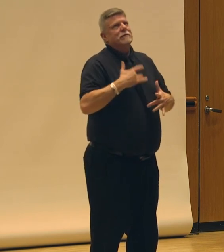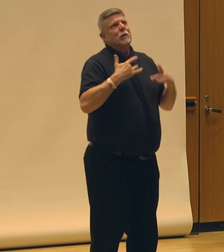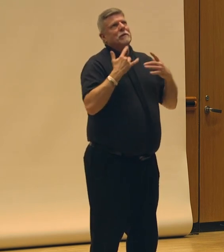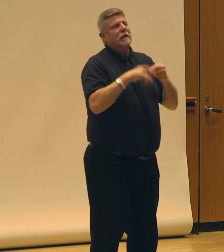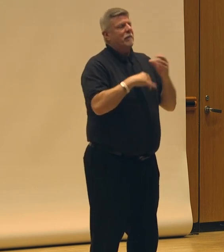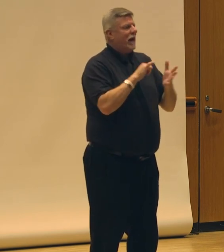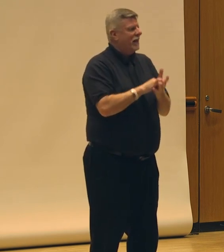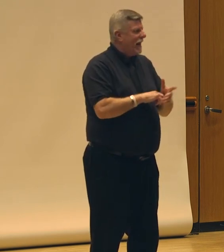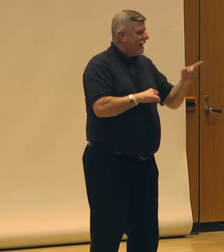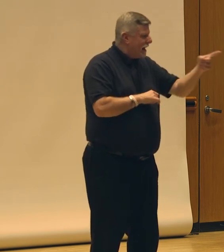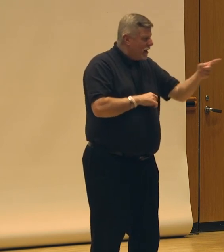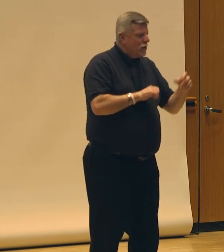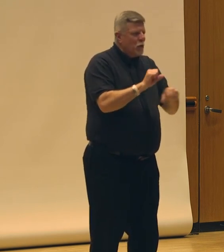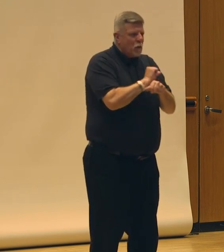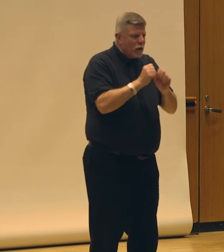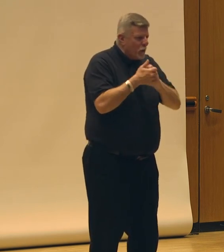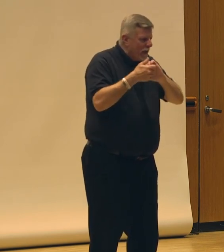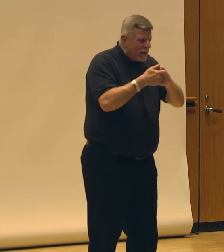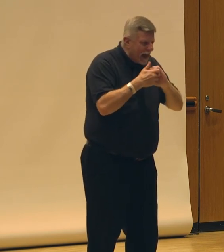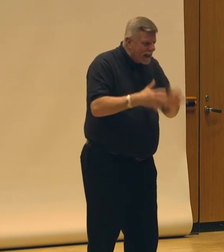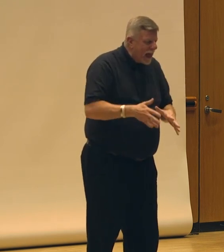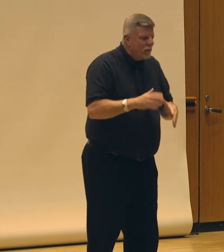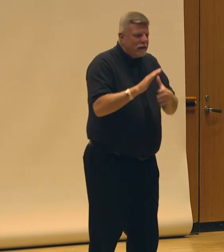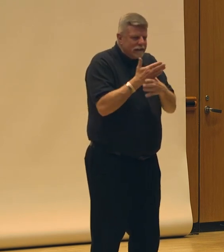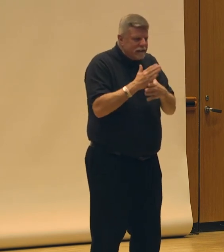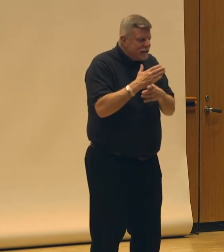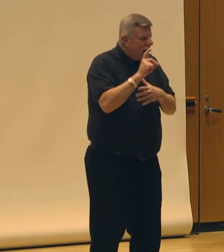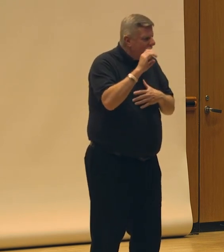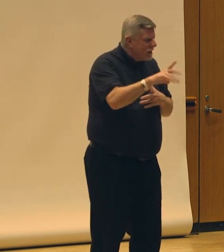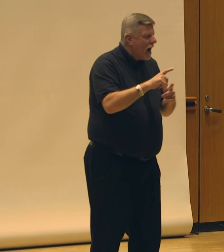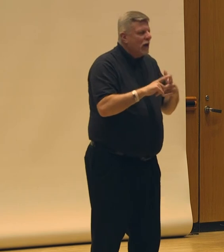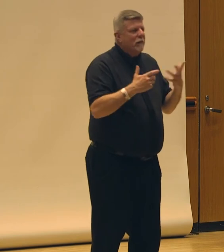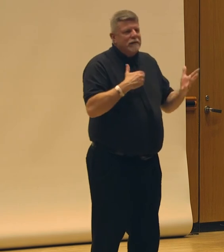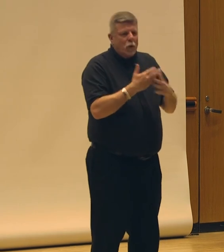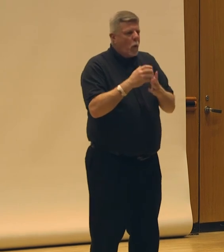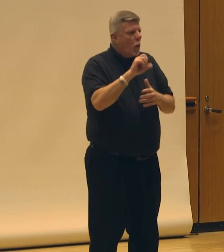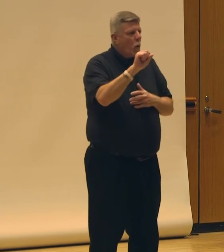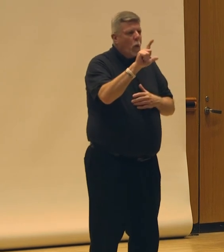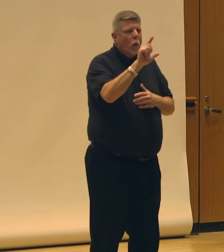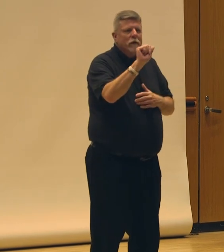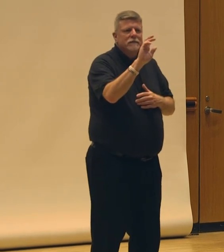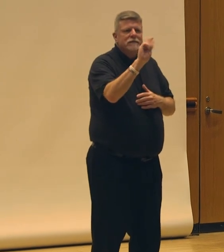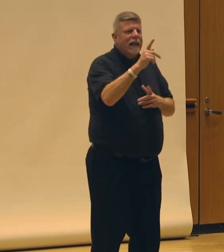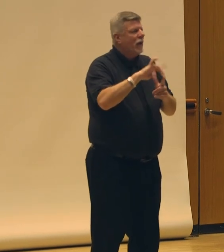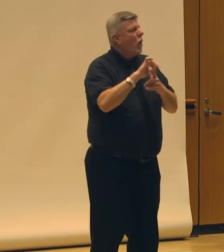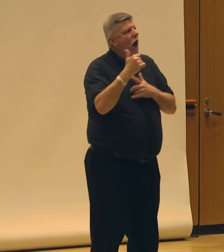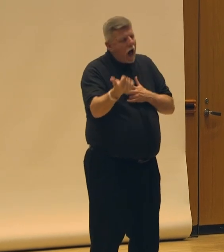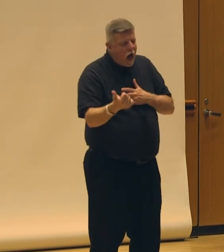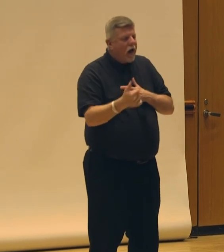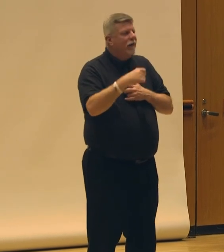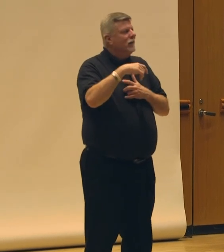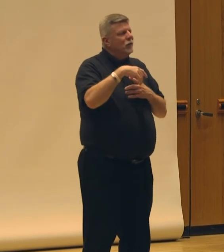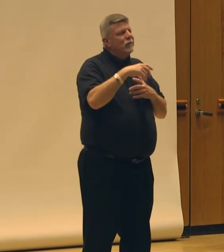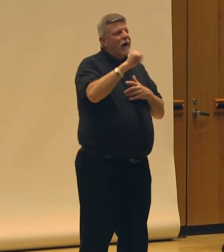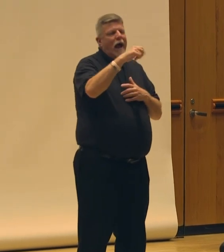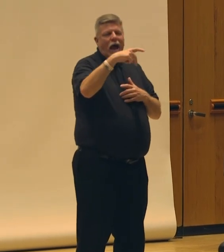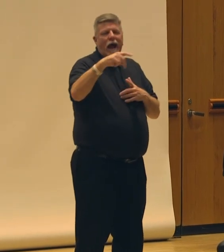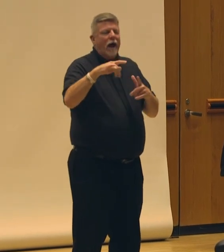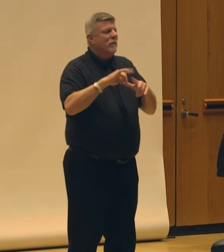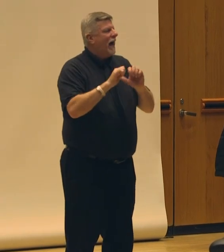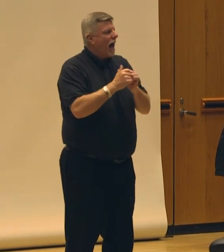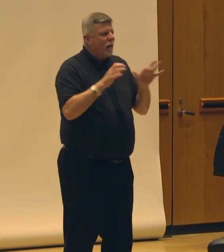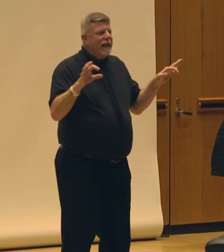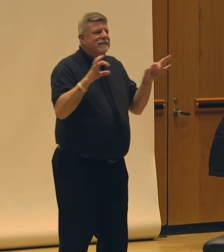imagining you with collaborators like in, you know, shared documents or Slack or some other device and platform, and like how that can actually